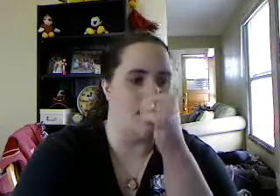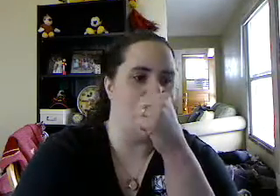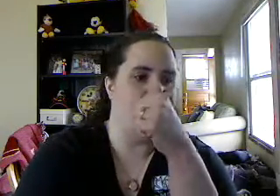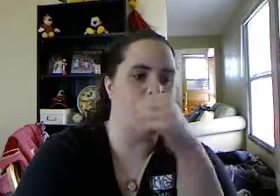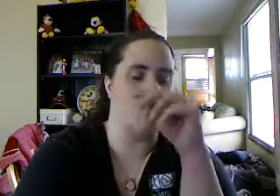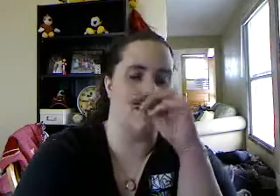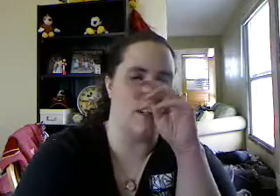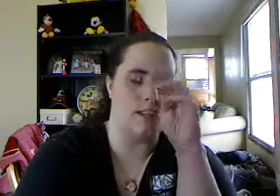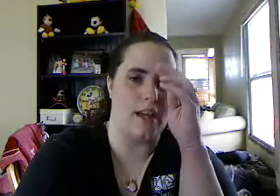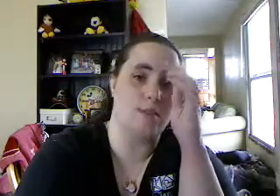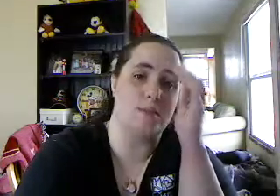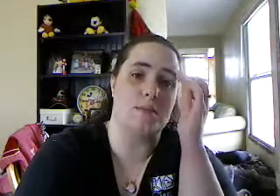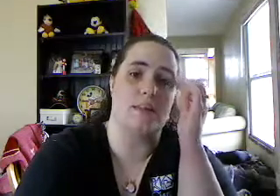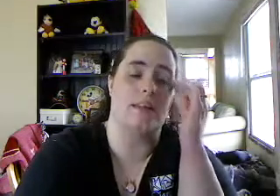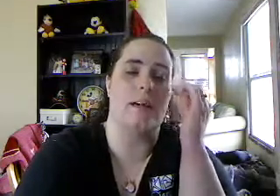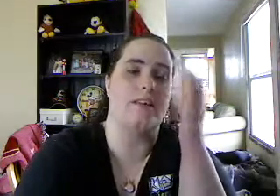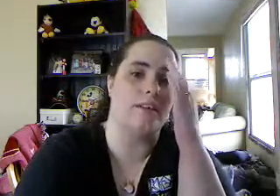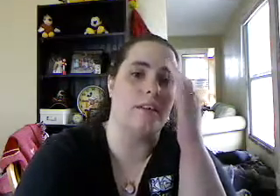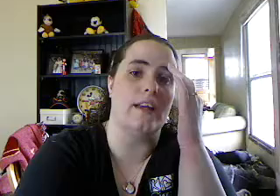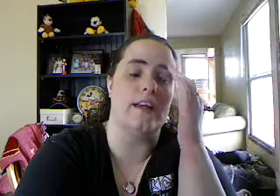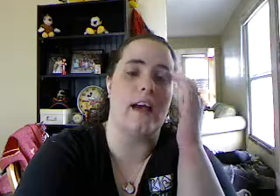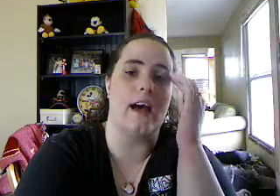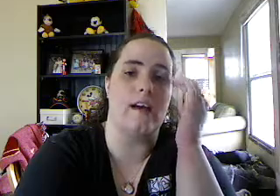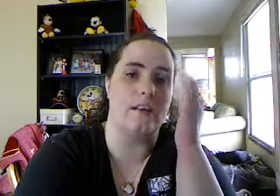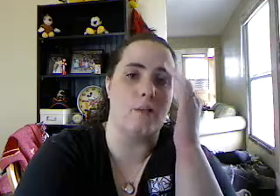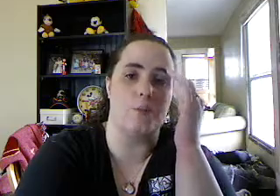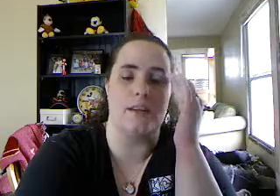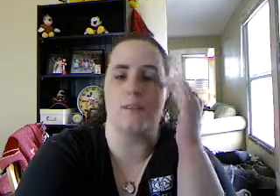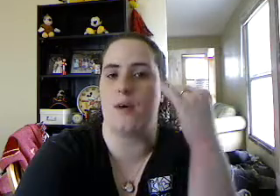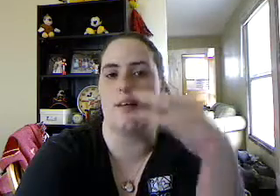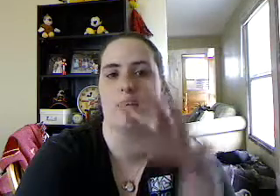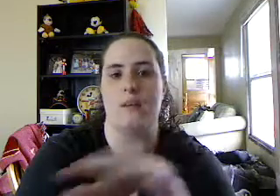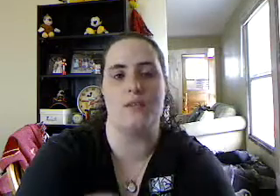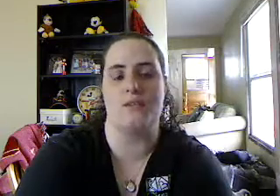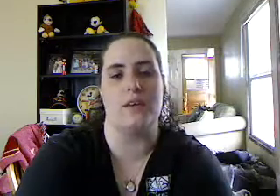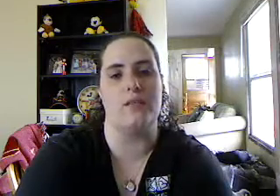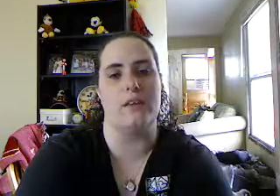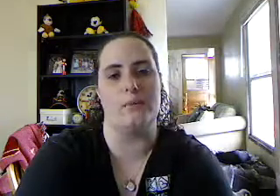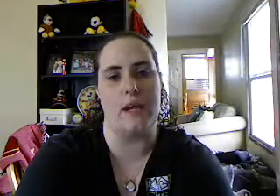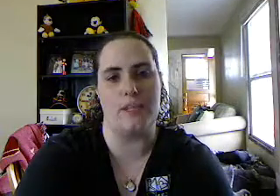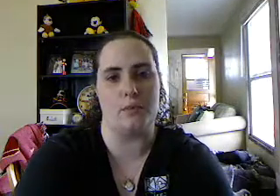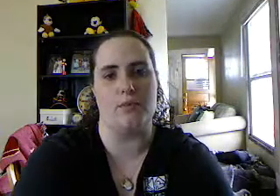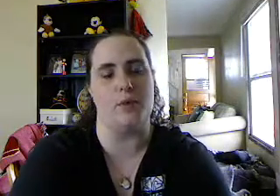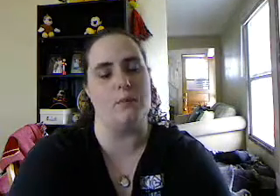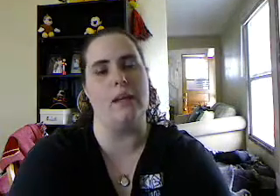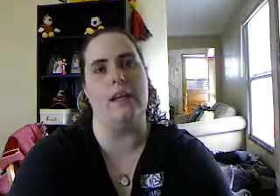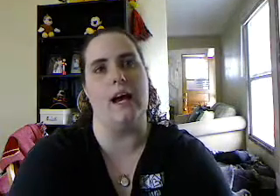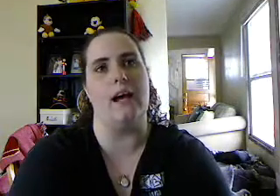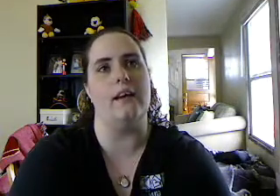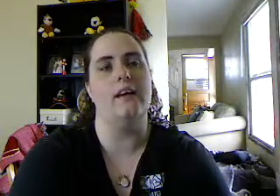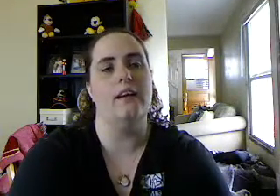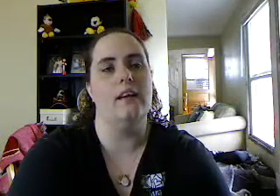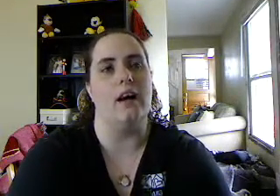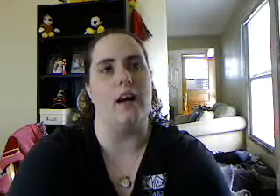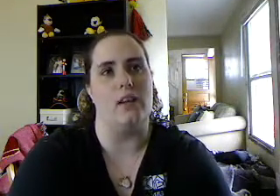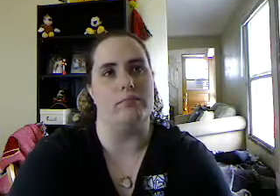was initially, I was supposed to be there at eleven thirty. He got held up because whatever he was doing with the patient before me, he got, um,